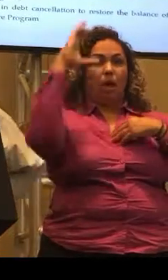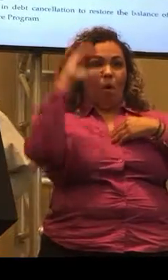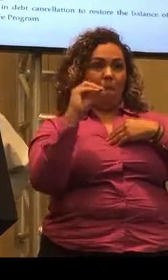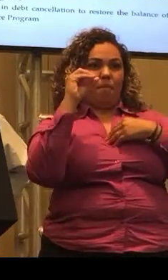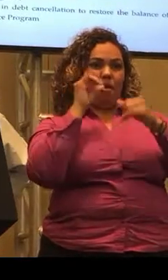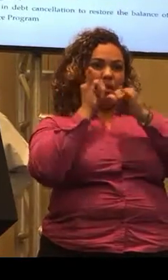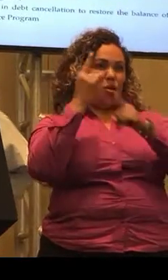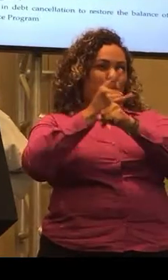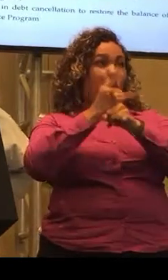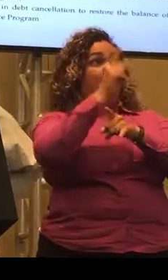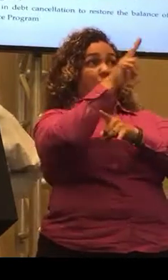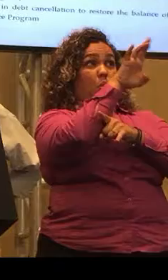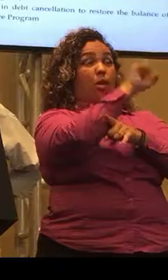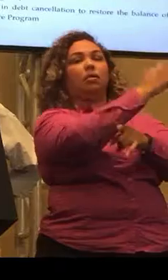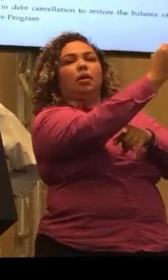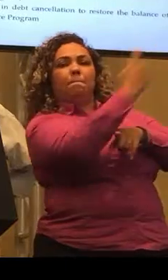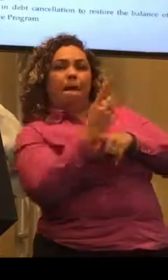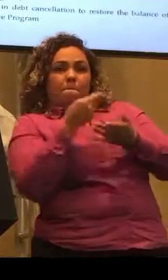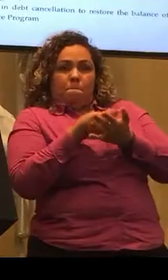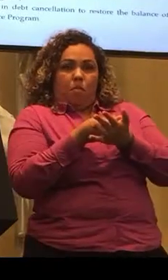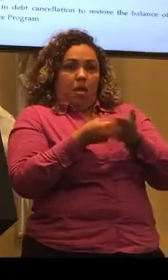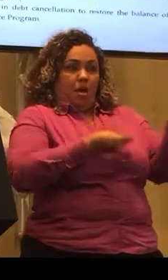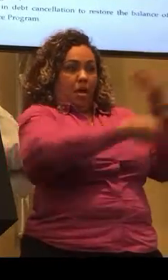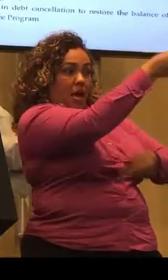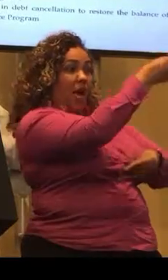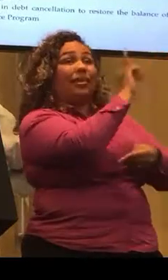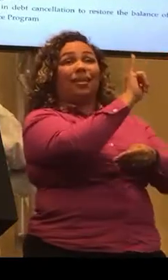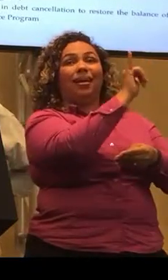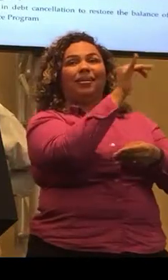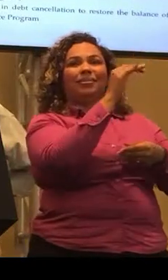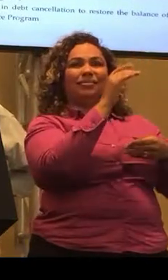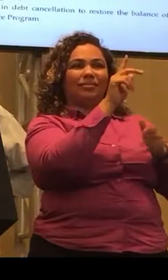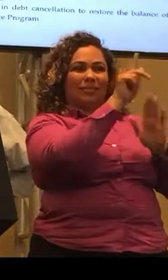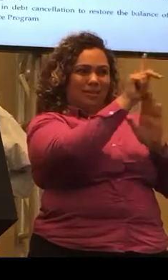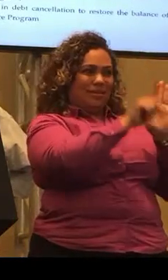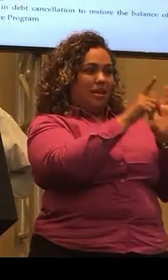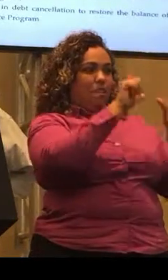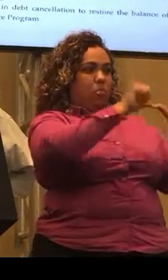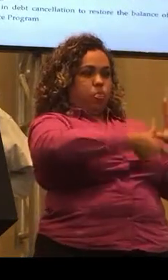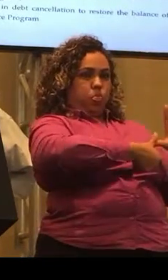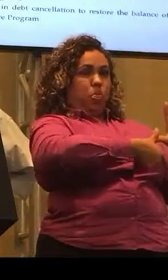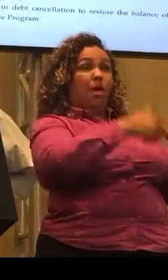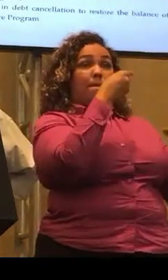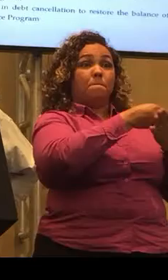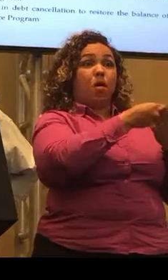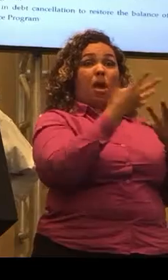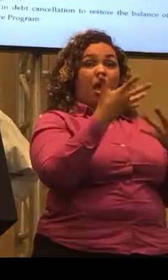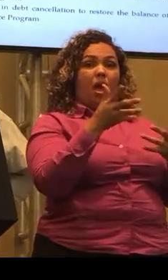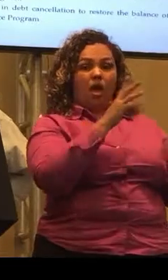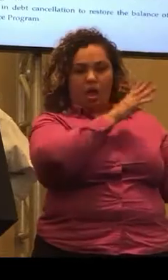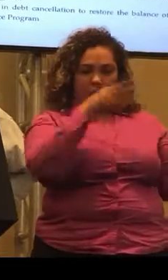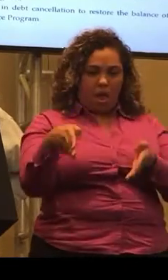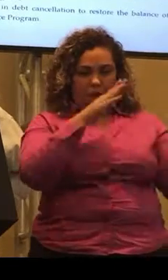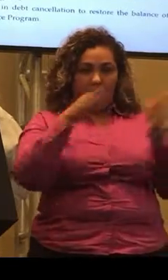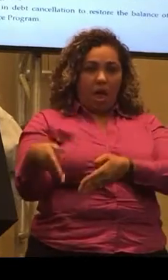in the United States. And right now that provision expired last December. That money is directly allocated